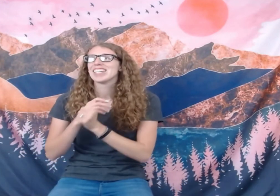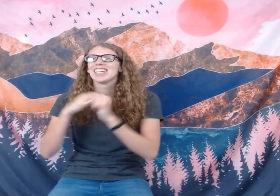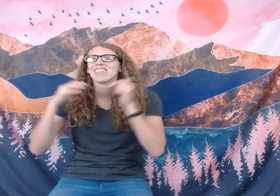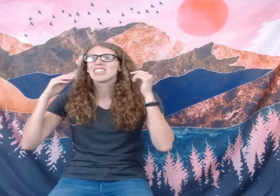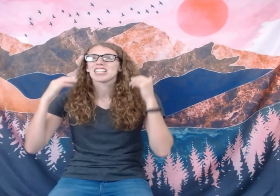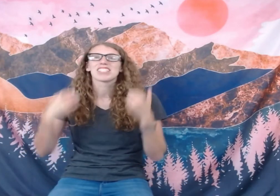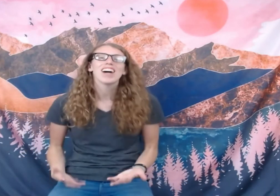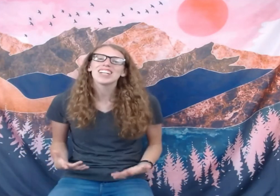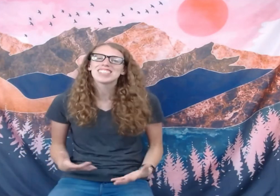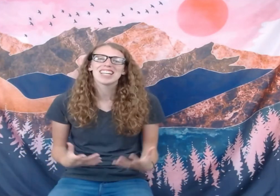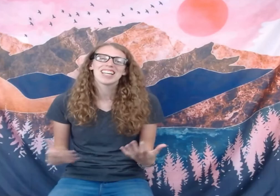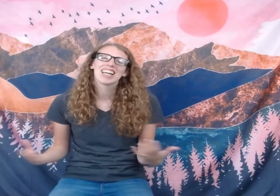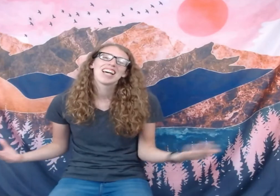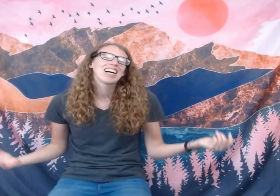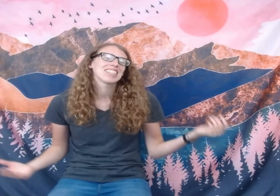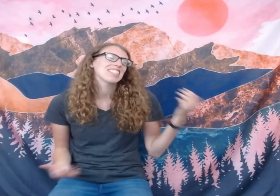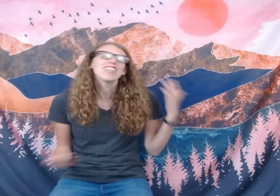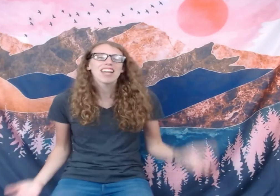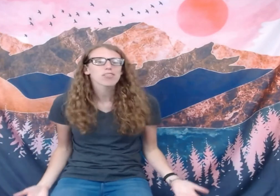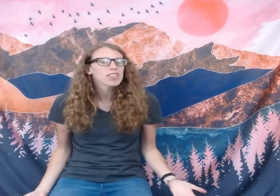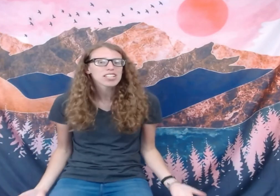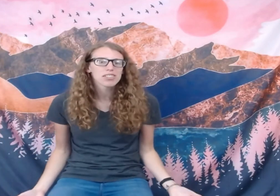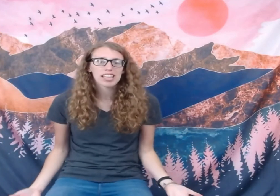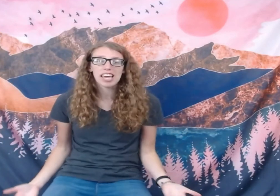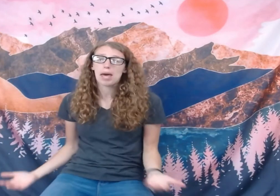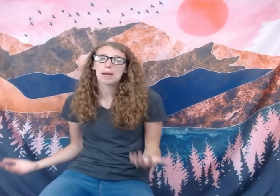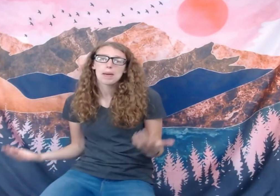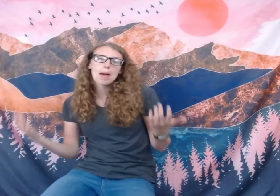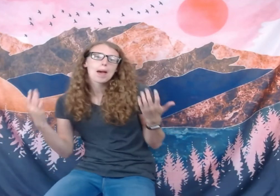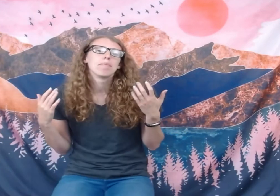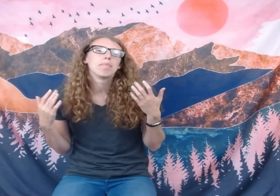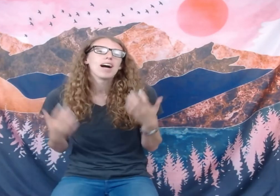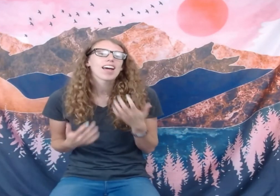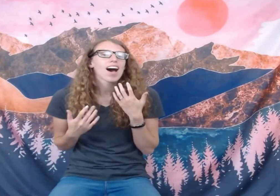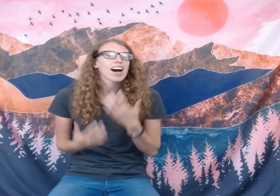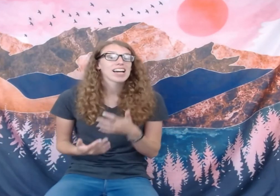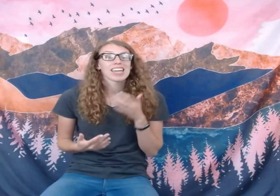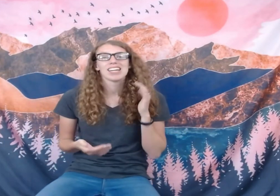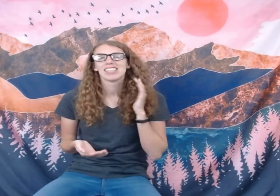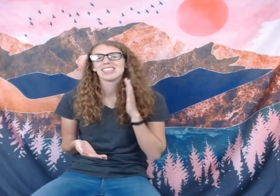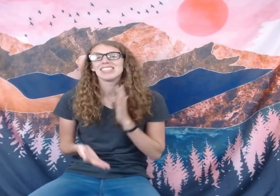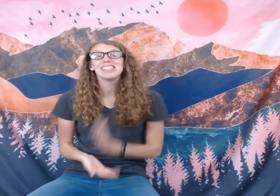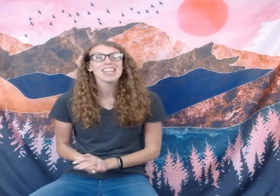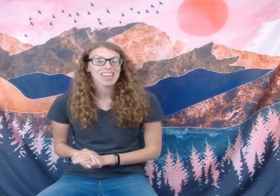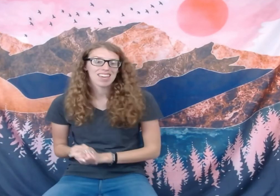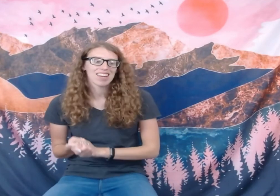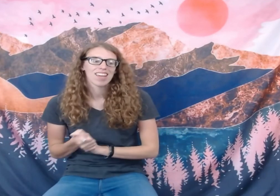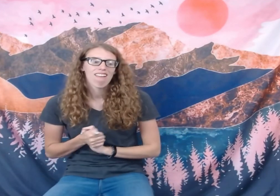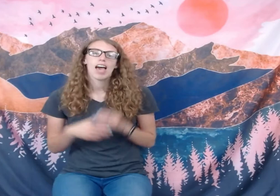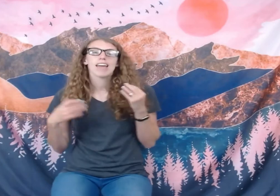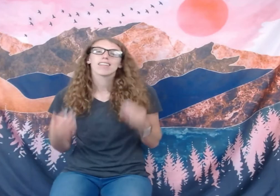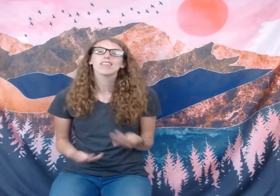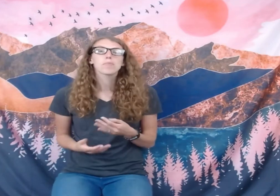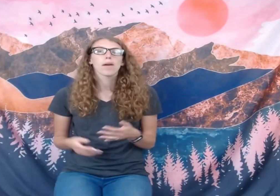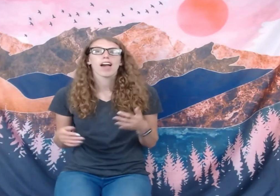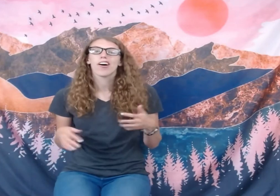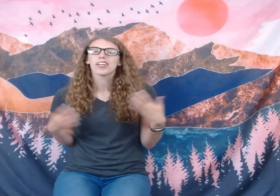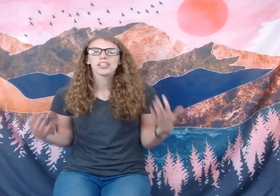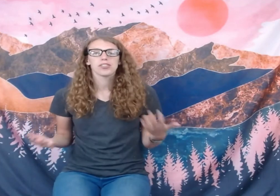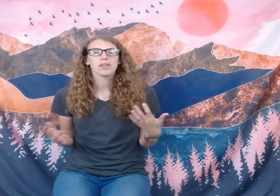was exhausted. I didn't ever want to do it again. But I did. And at this point, I already knew